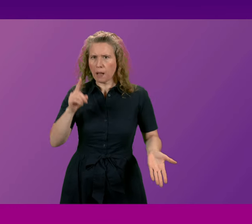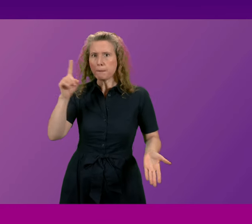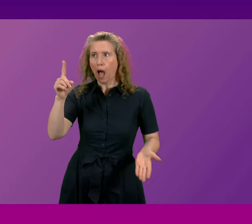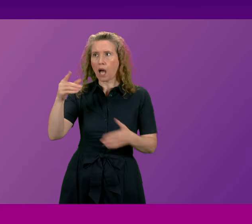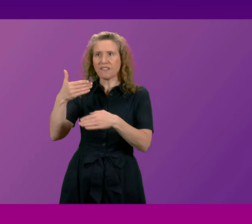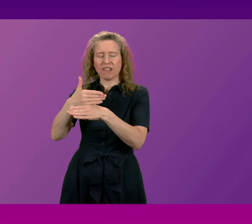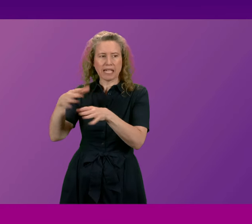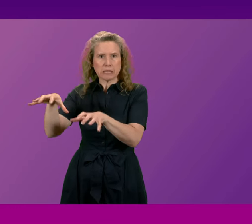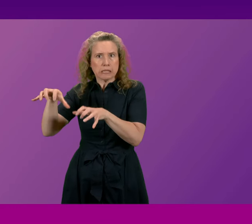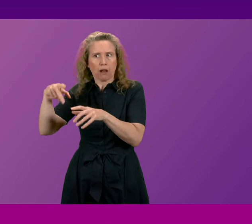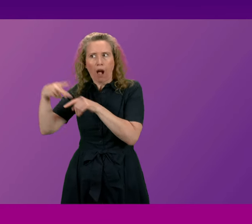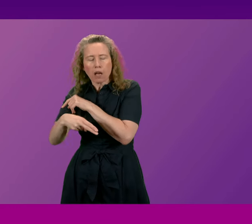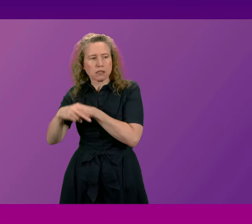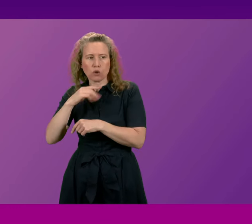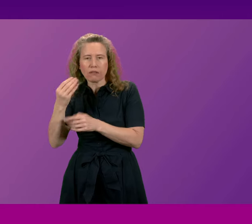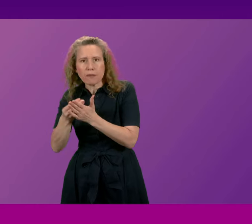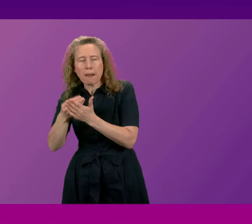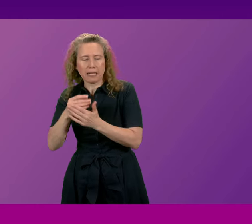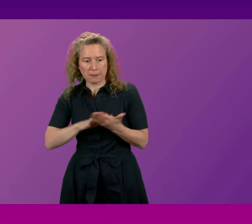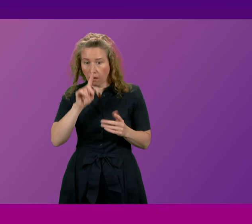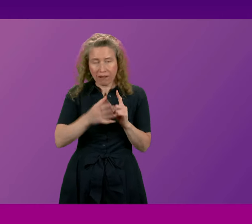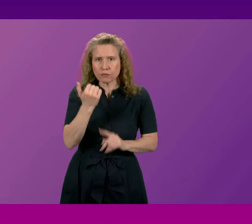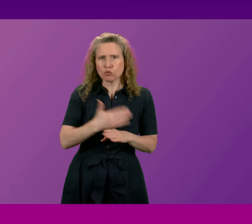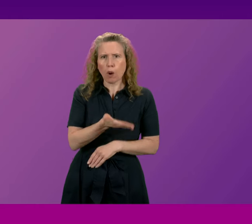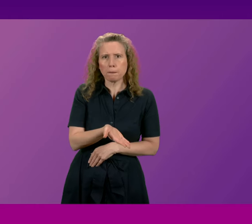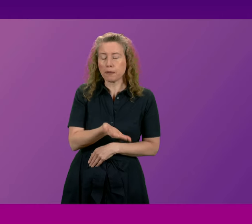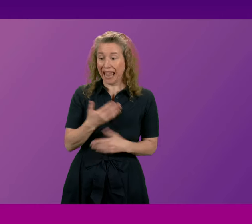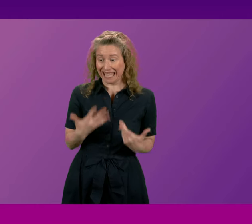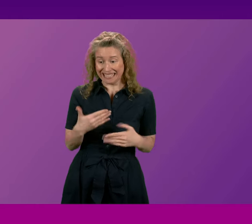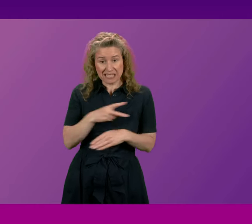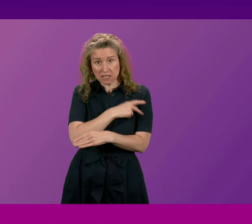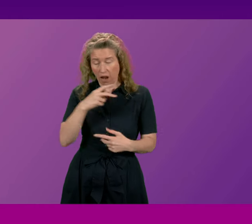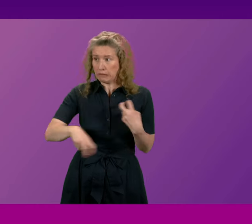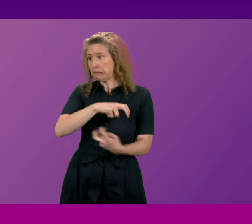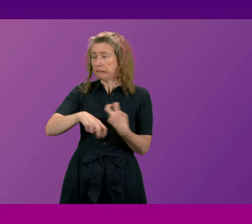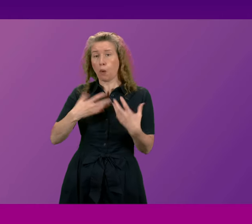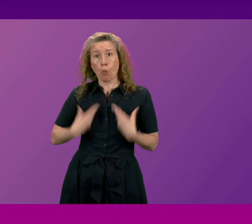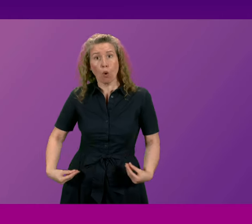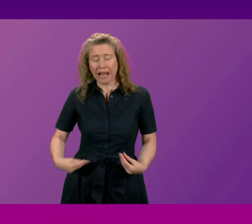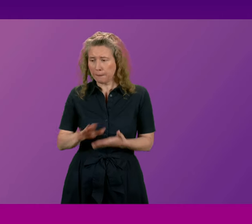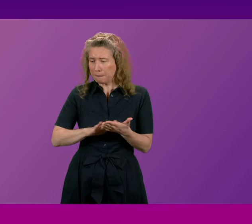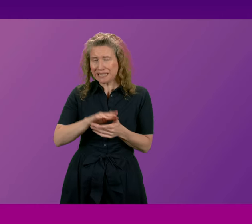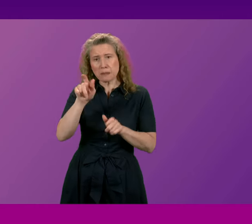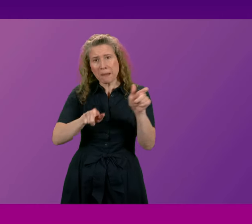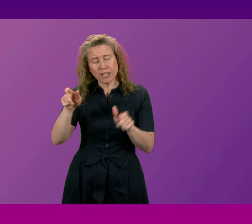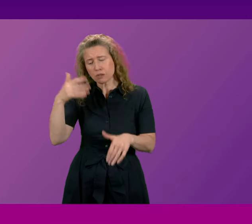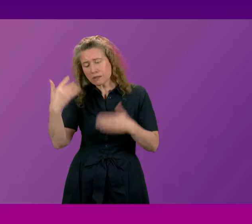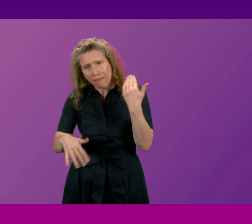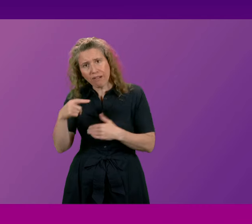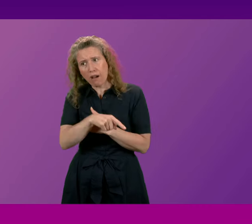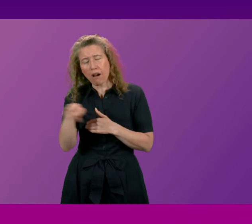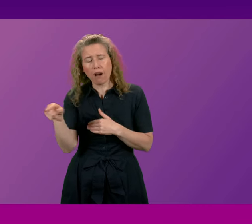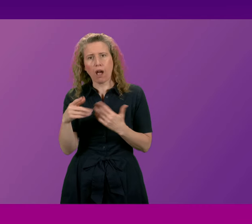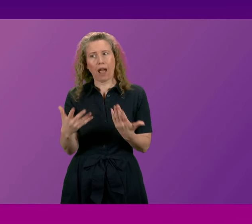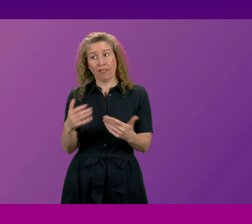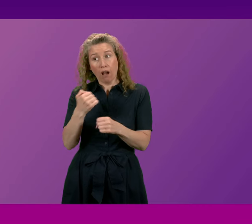vacancy freezes mean that they don't have jobs existing staff are burnt out and leaving patient outcomes are worse and the government